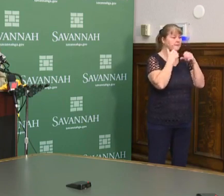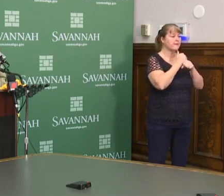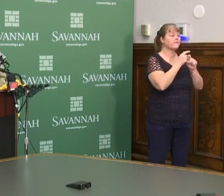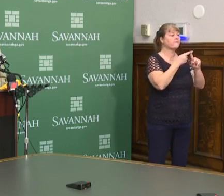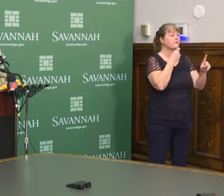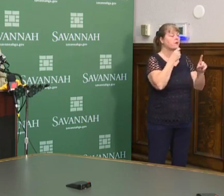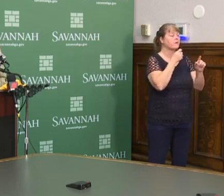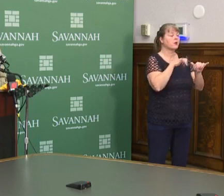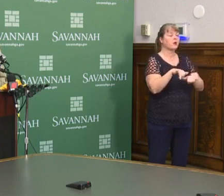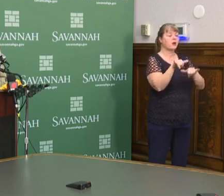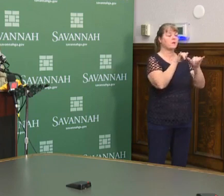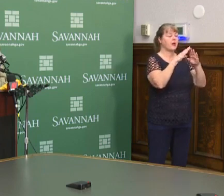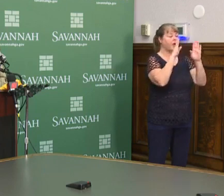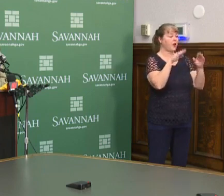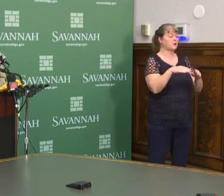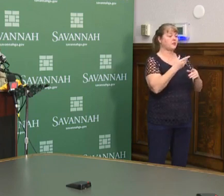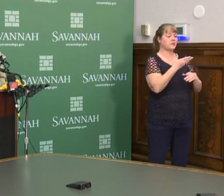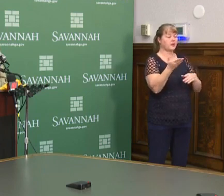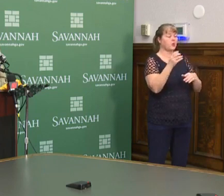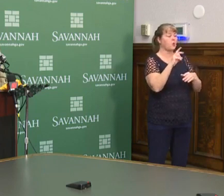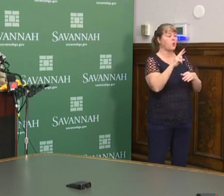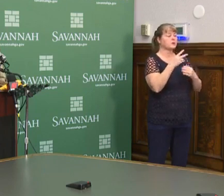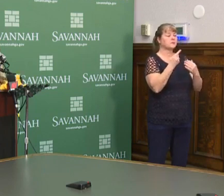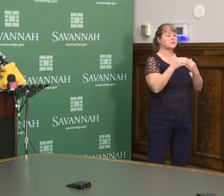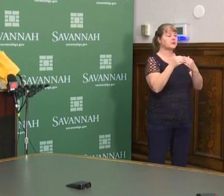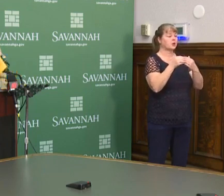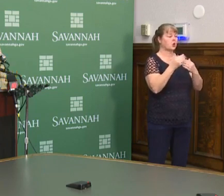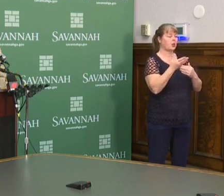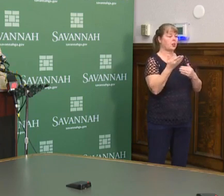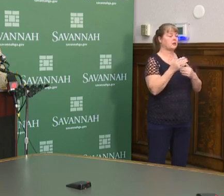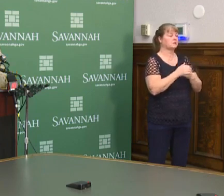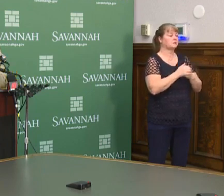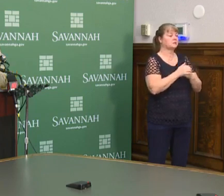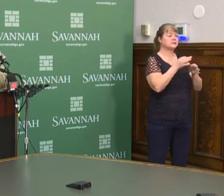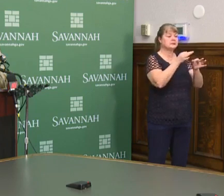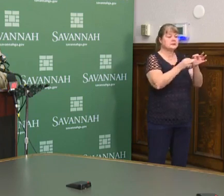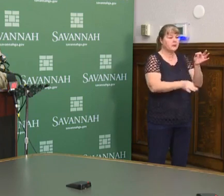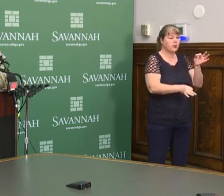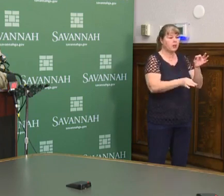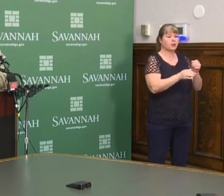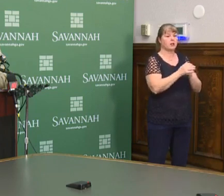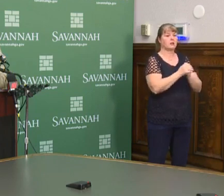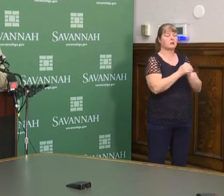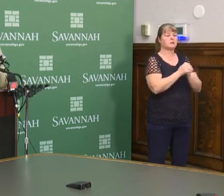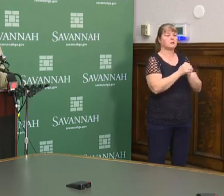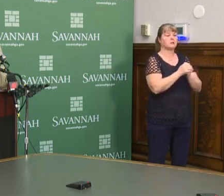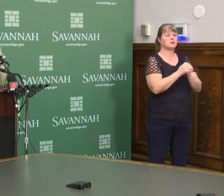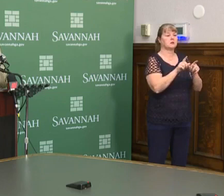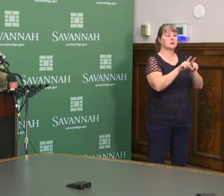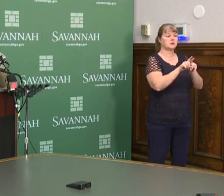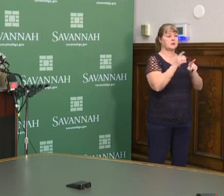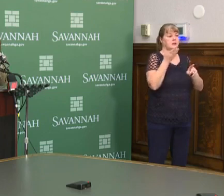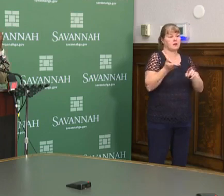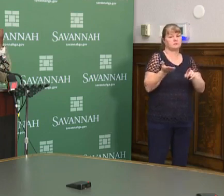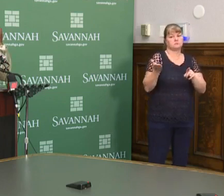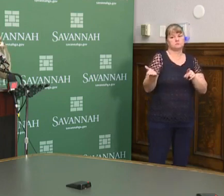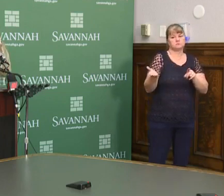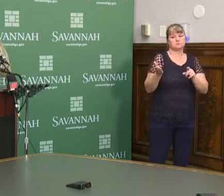common household items or common materials. Something as simple as this